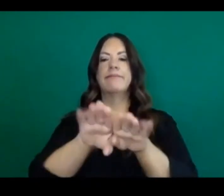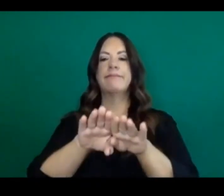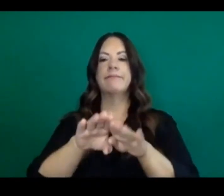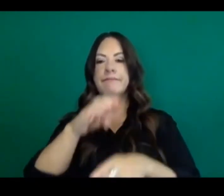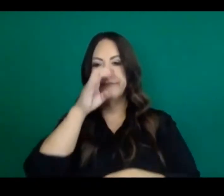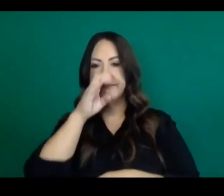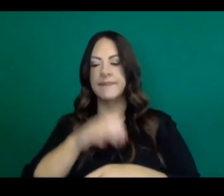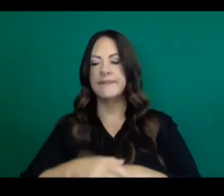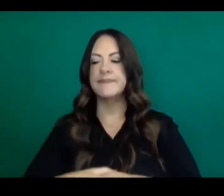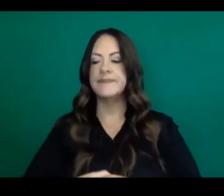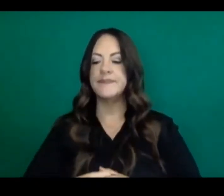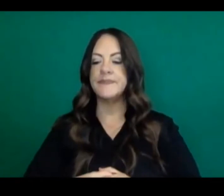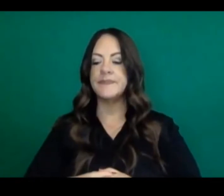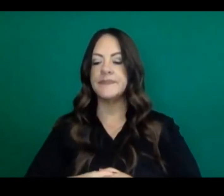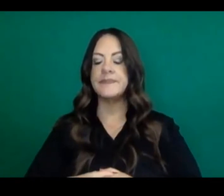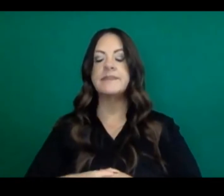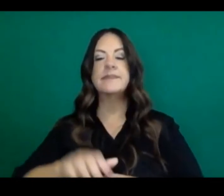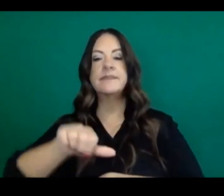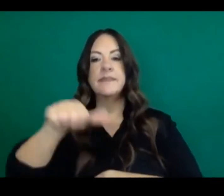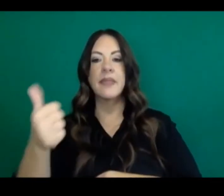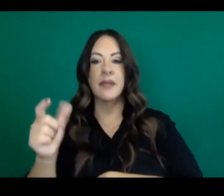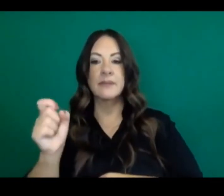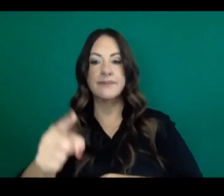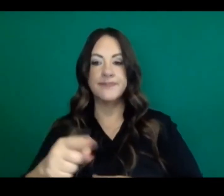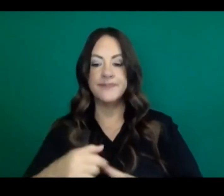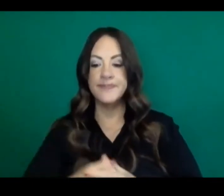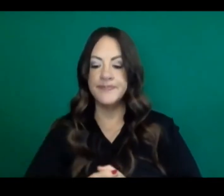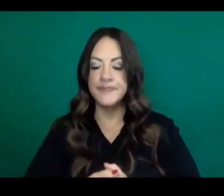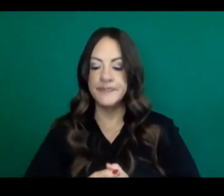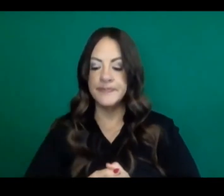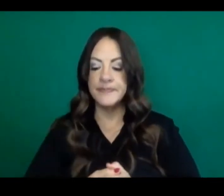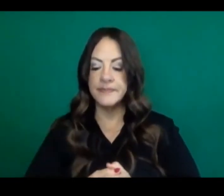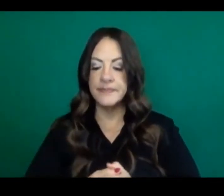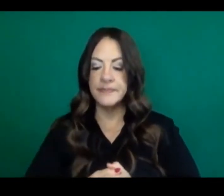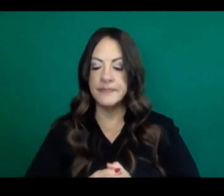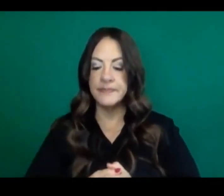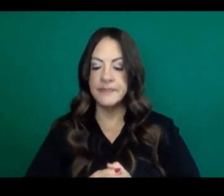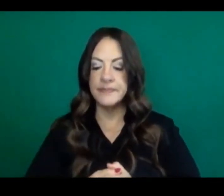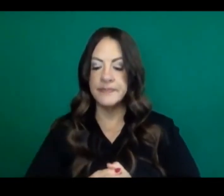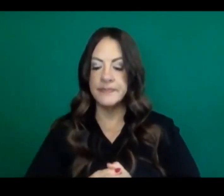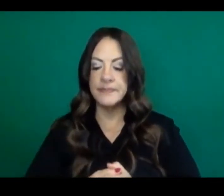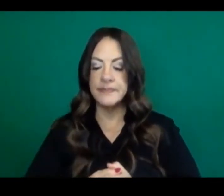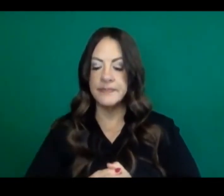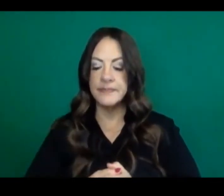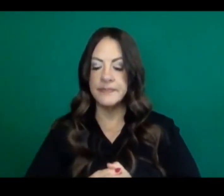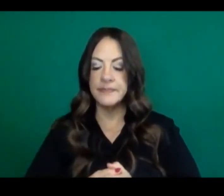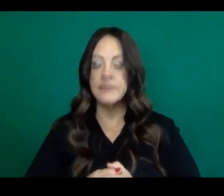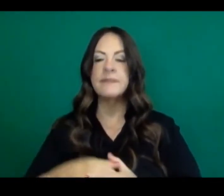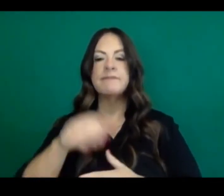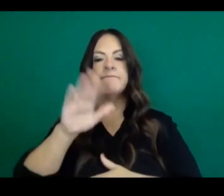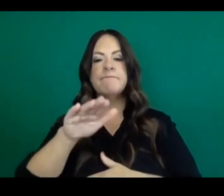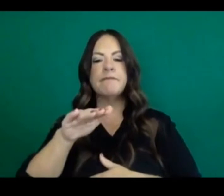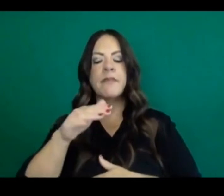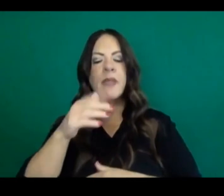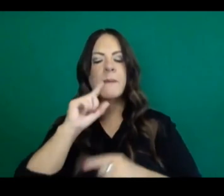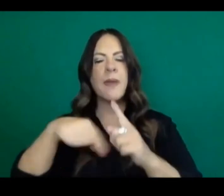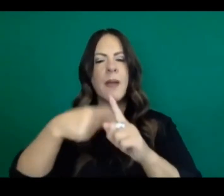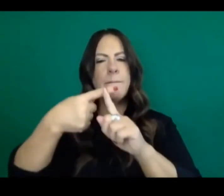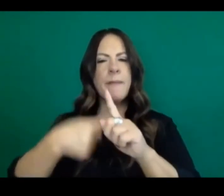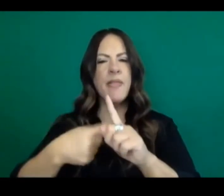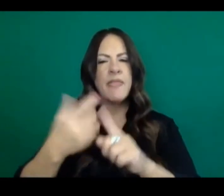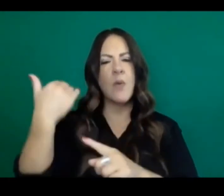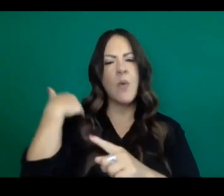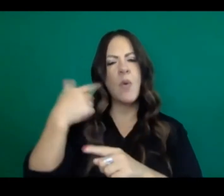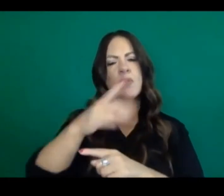Yes, I want to go back to the outbreak that we saw starting I think probably about a month ago in the Central Valley.